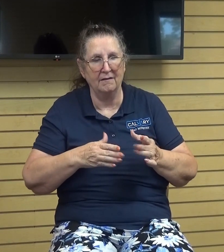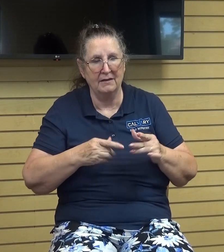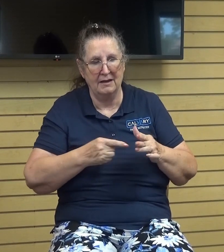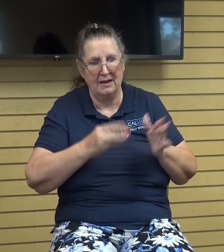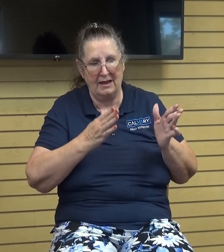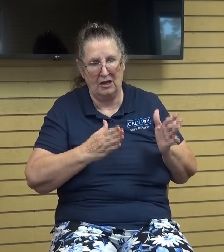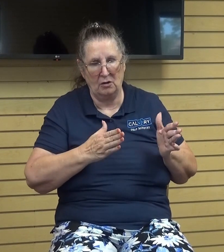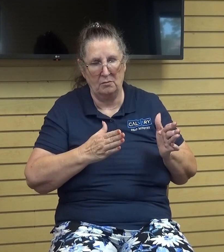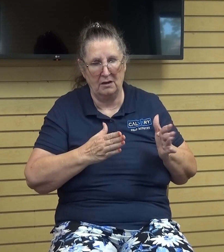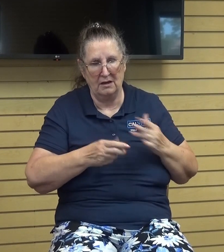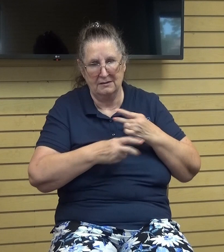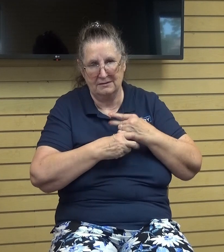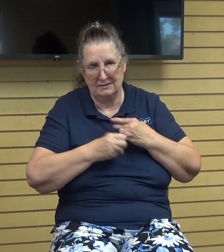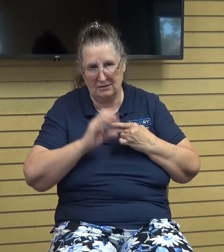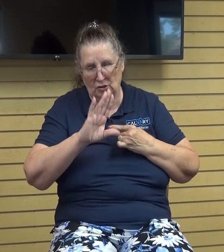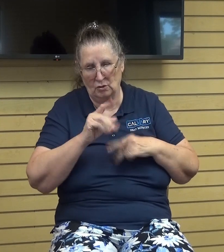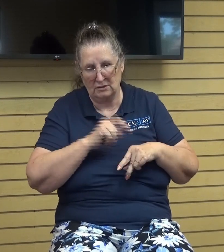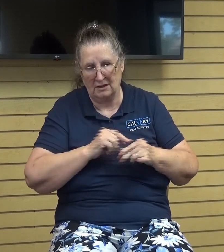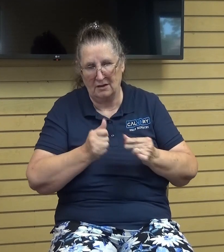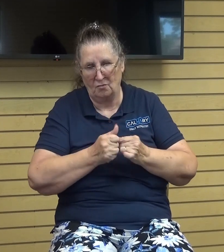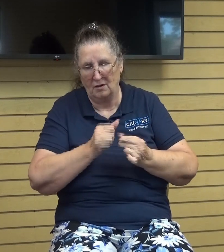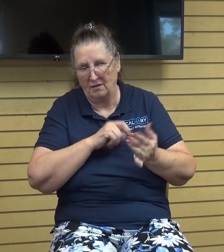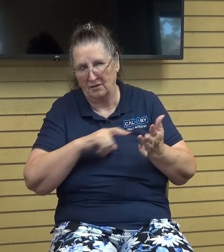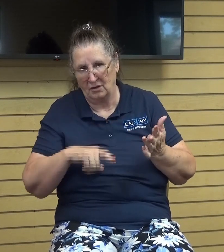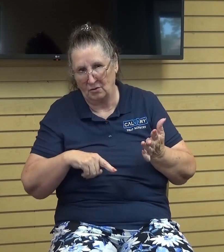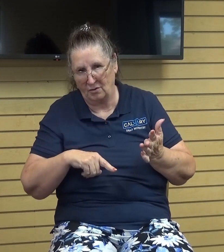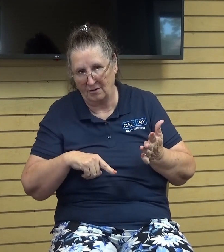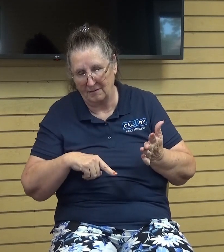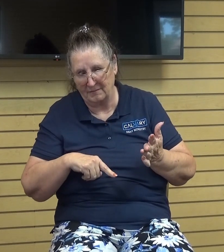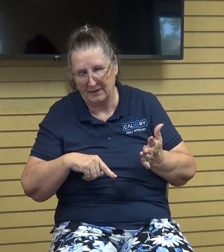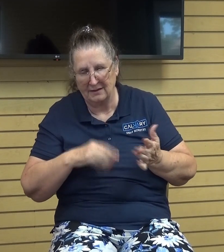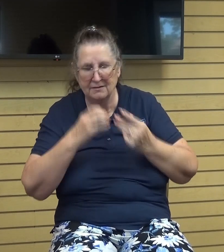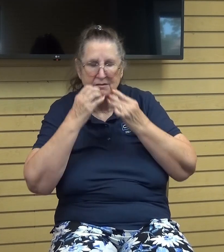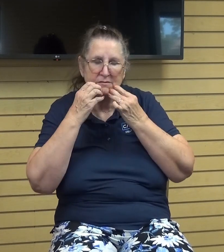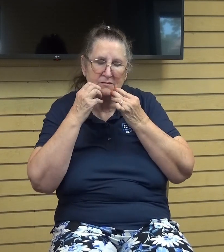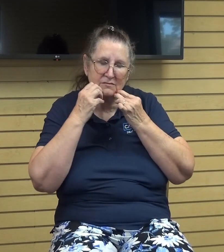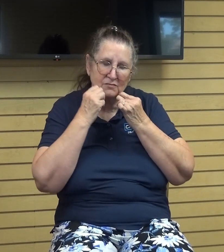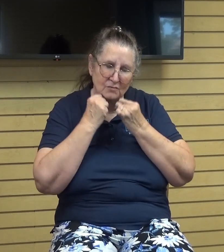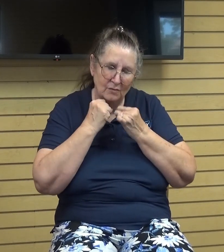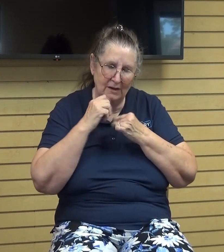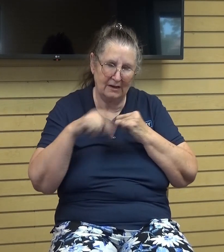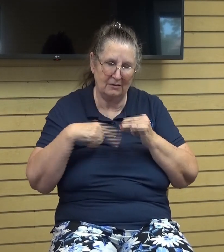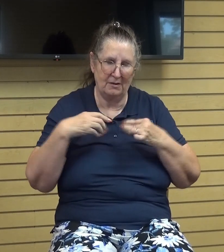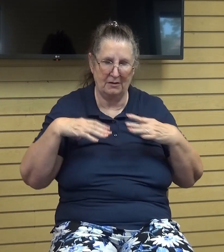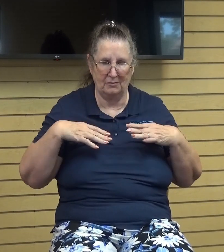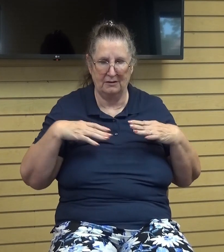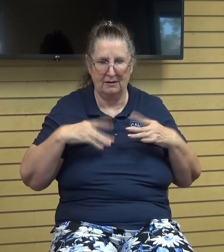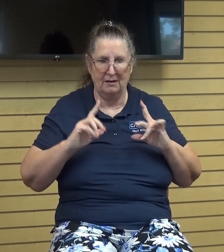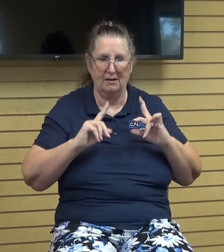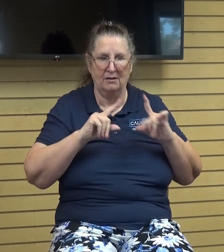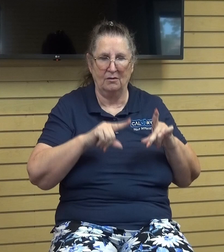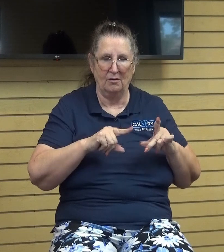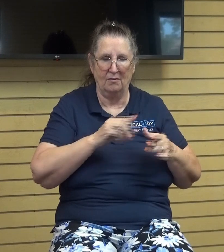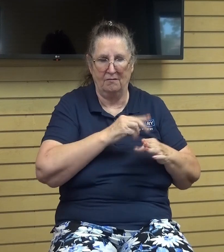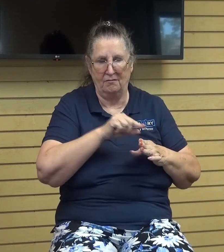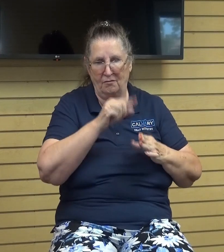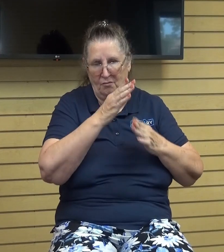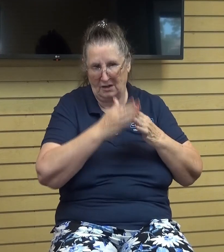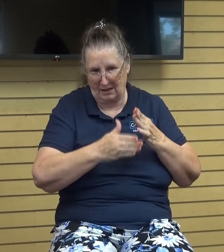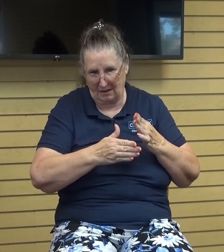time with the lord because it's so precious and that's what's so sweet about a retreat is we get to go for a weekend and just let